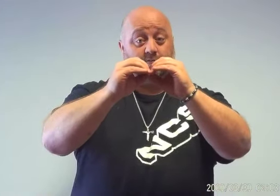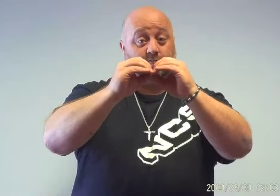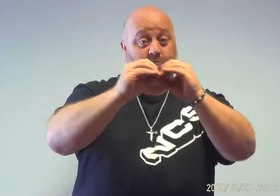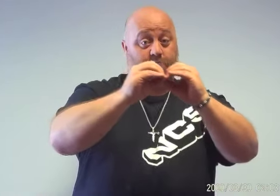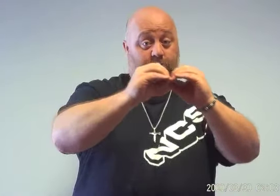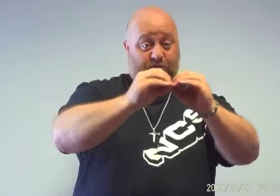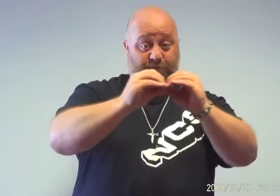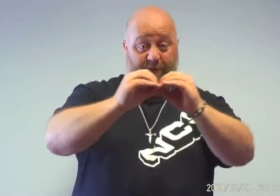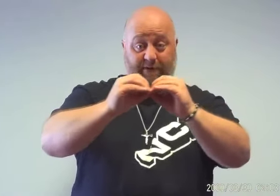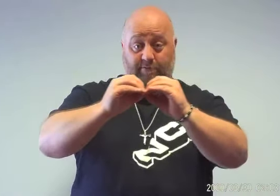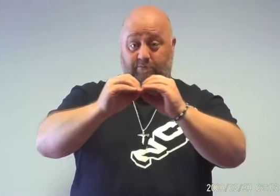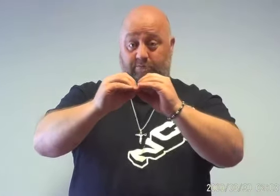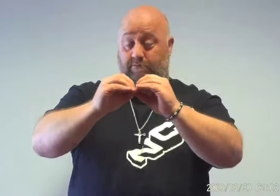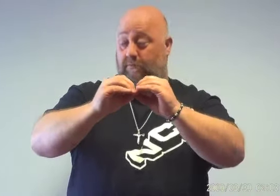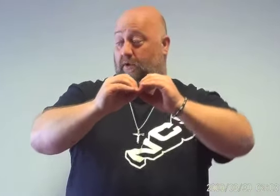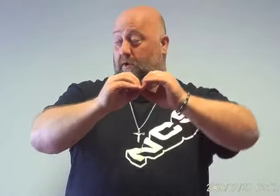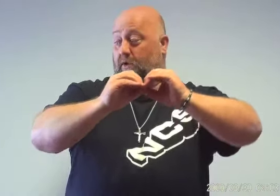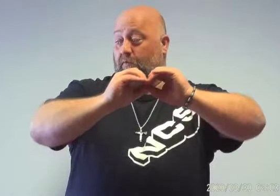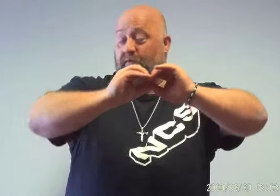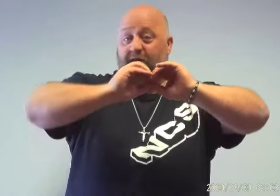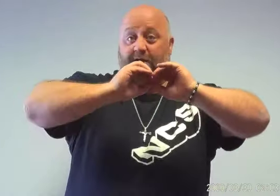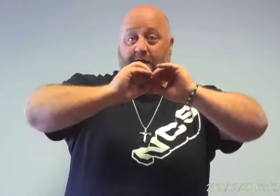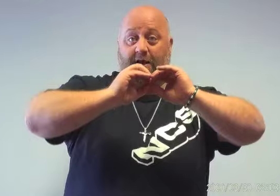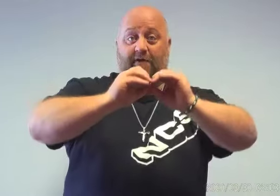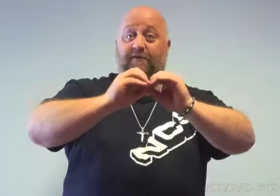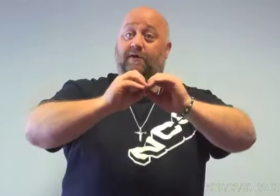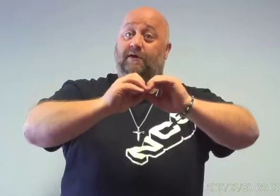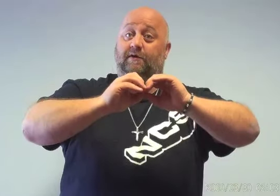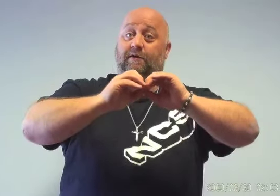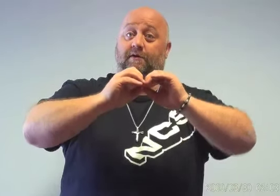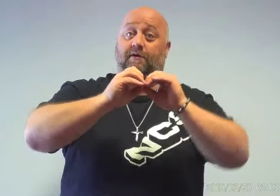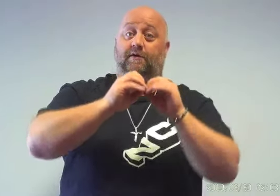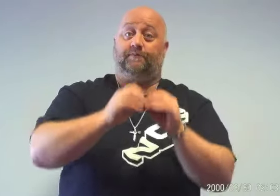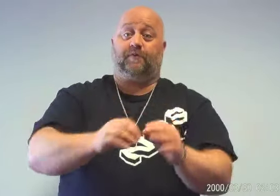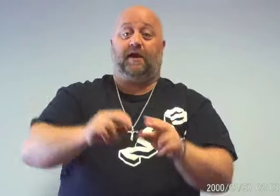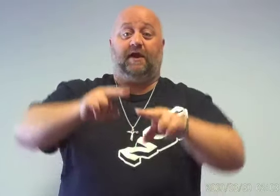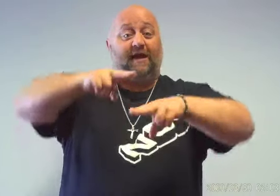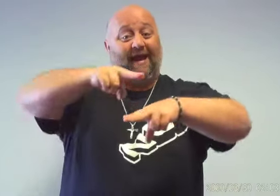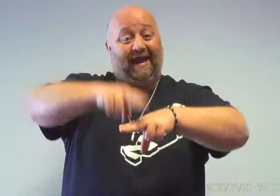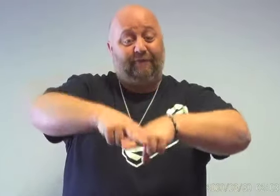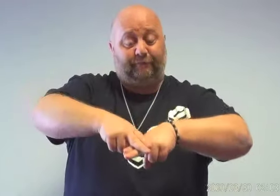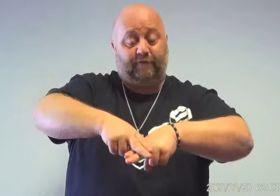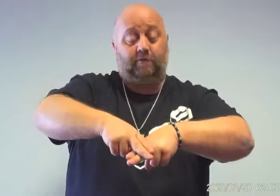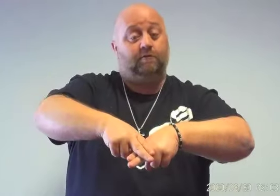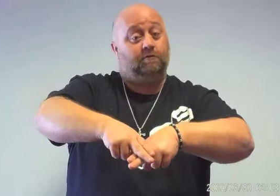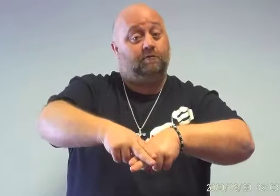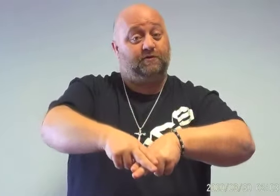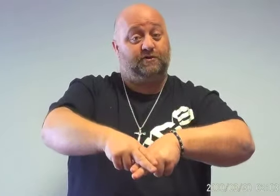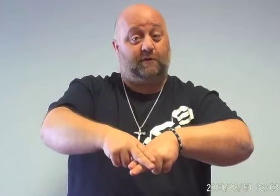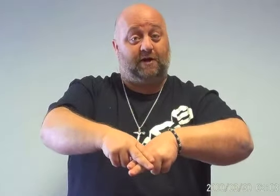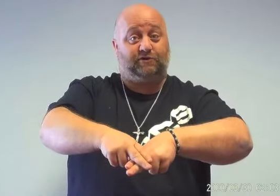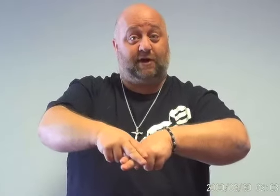which is B, we then had an F, which is our hashtag,